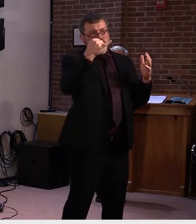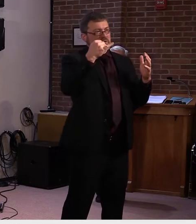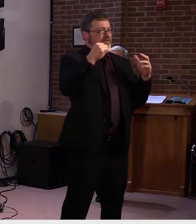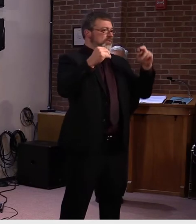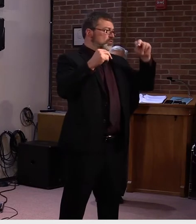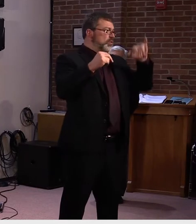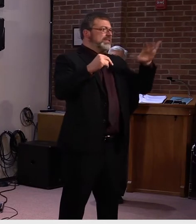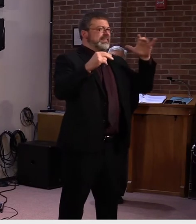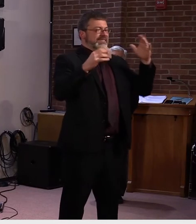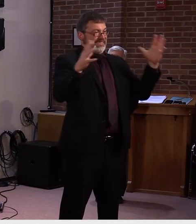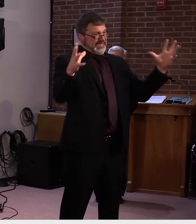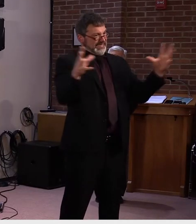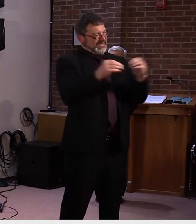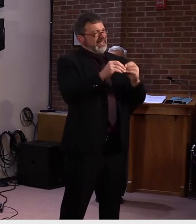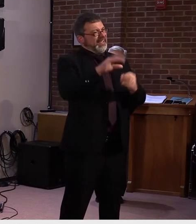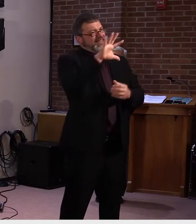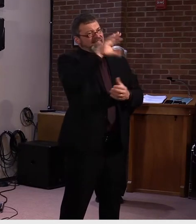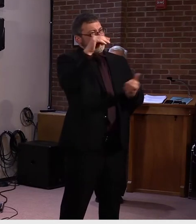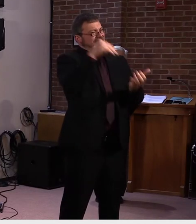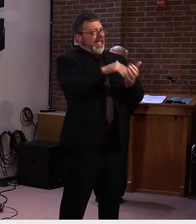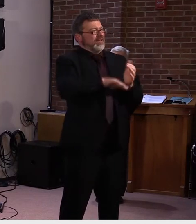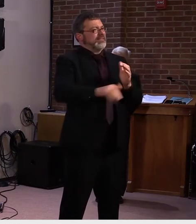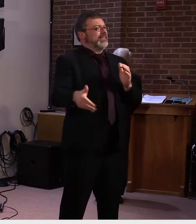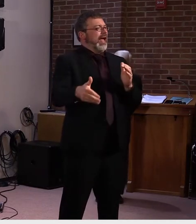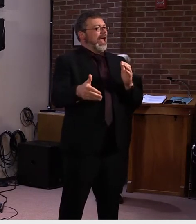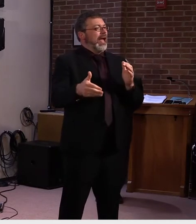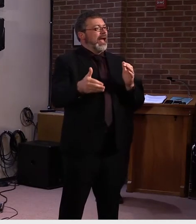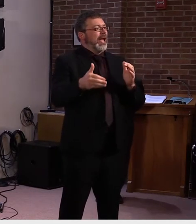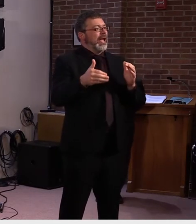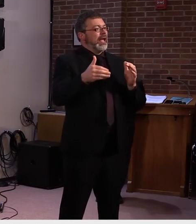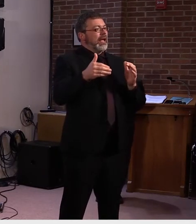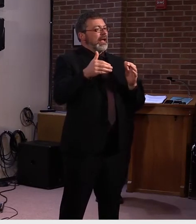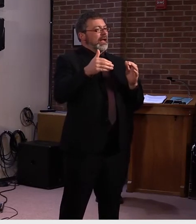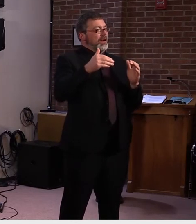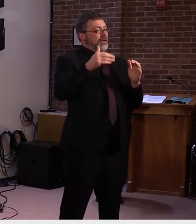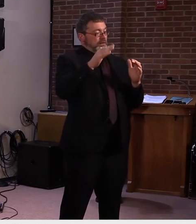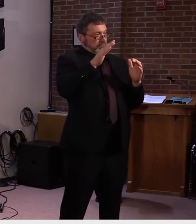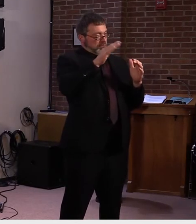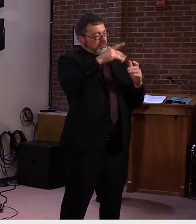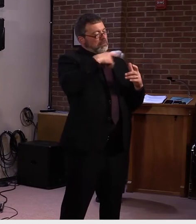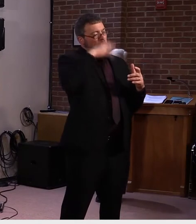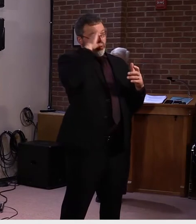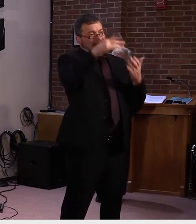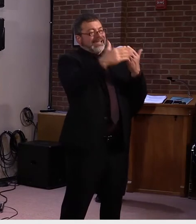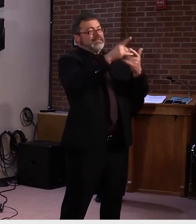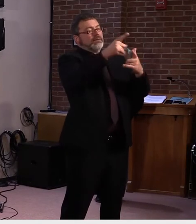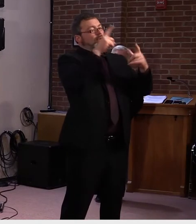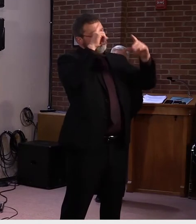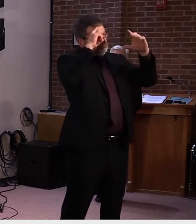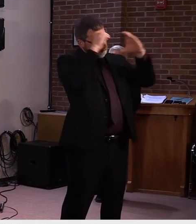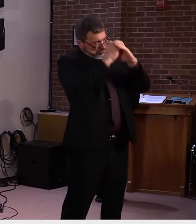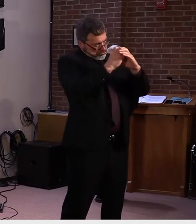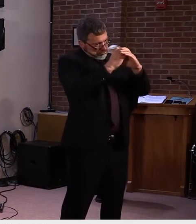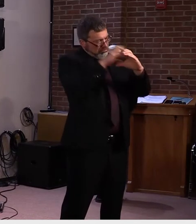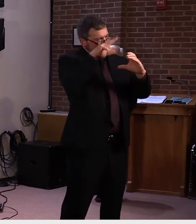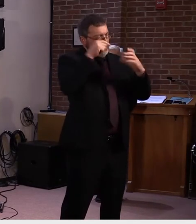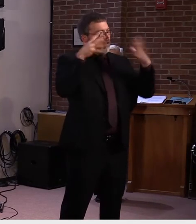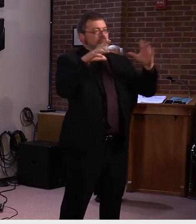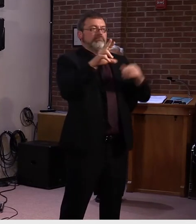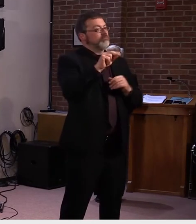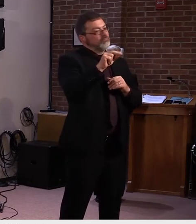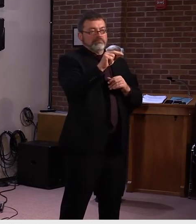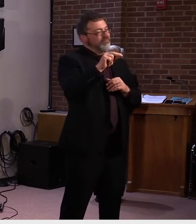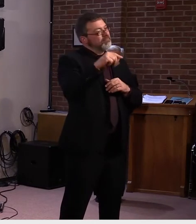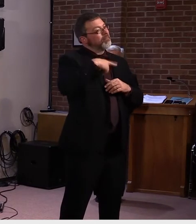just about Vermont, and, and I think, uh, it's, uh, using tunnel vision to just look at Vermont, um, in, in